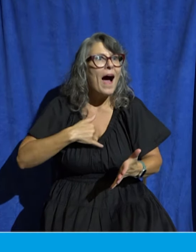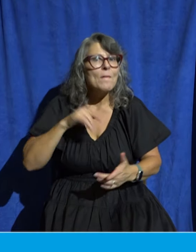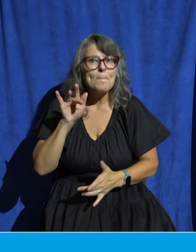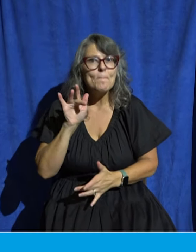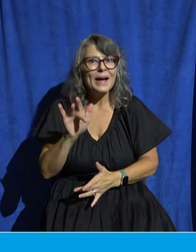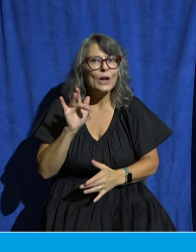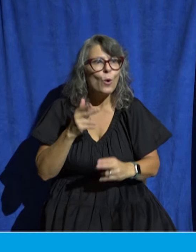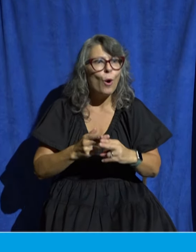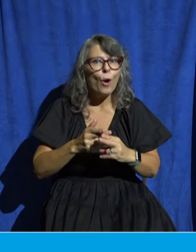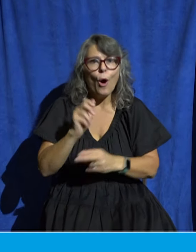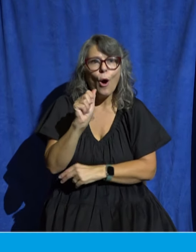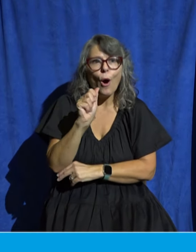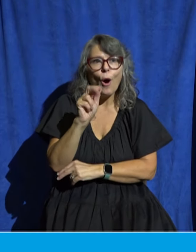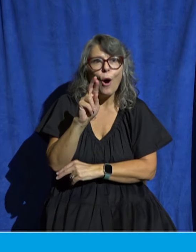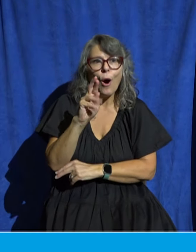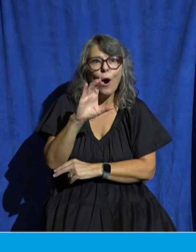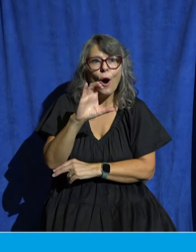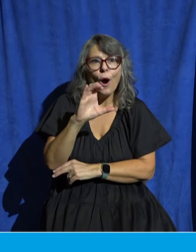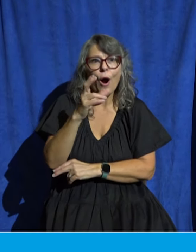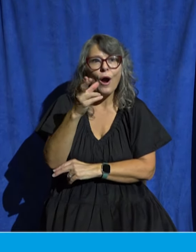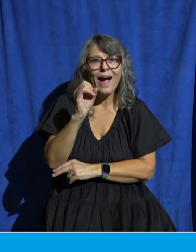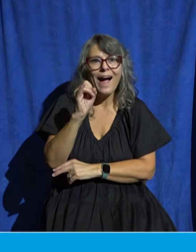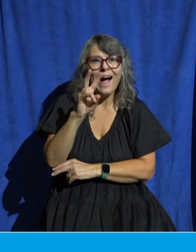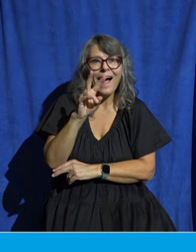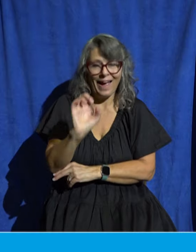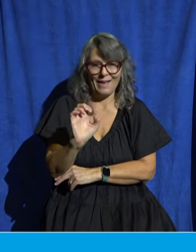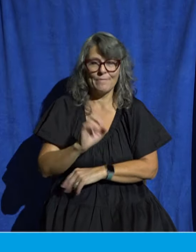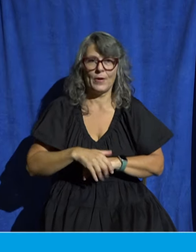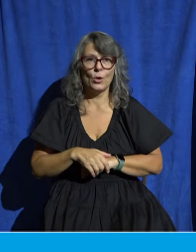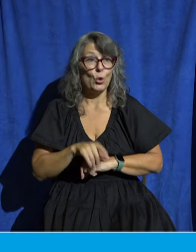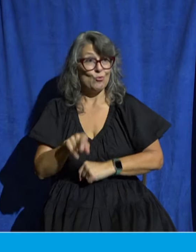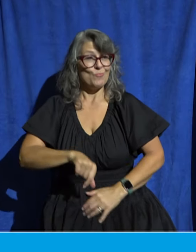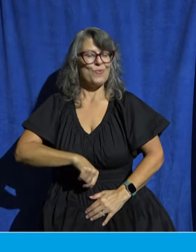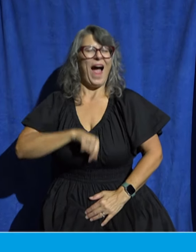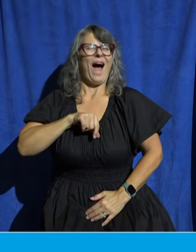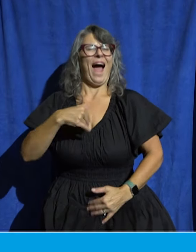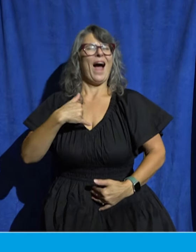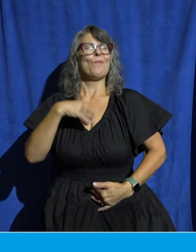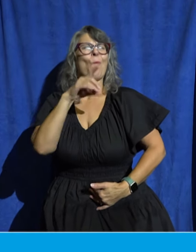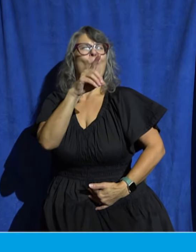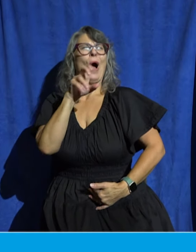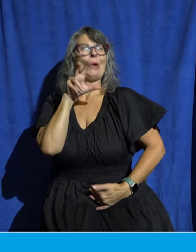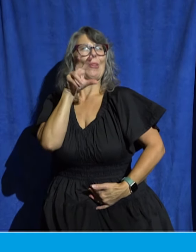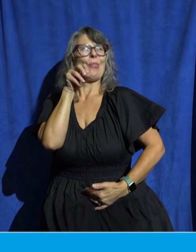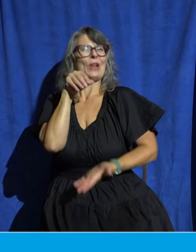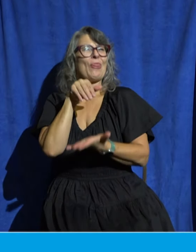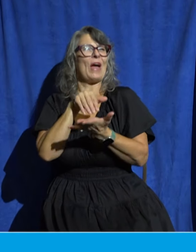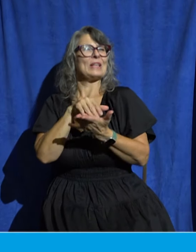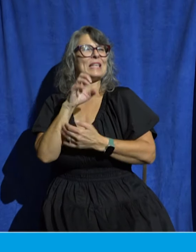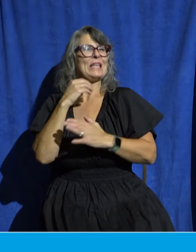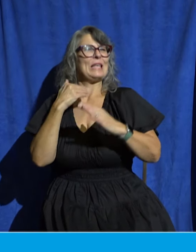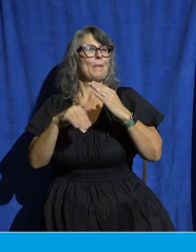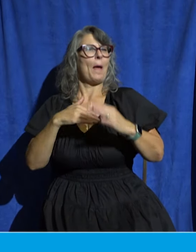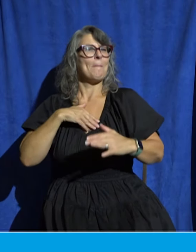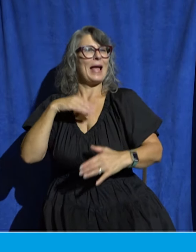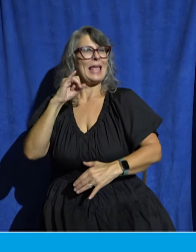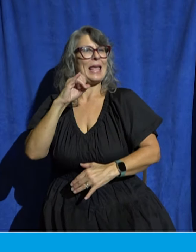I know you're proud of having over 130,000 emails in your inbox. But folks, there is a better way.